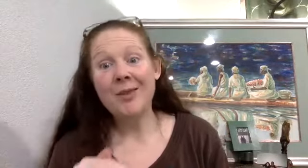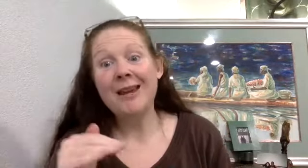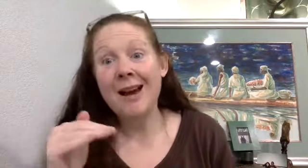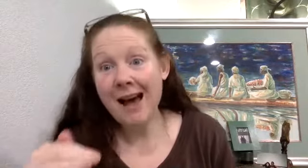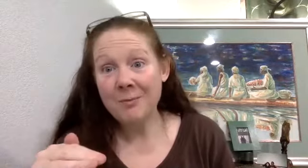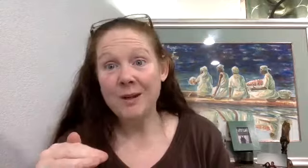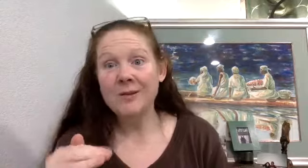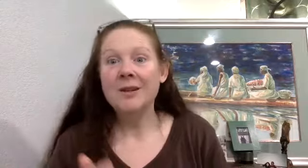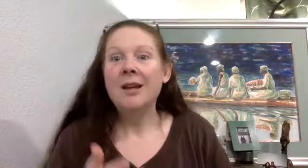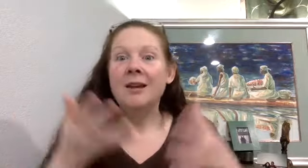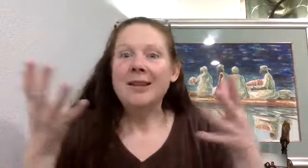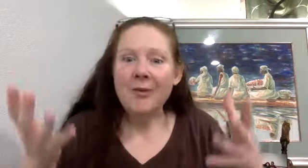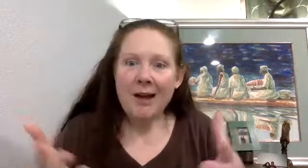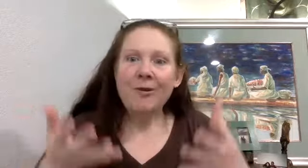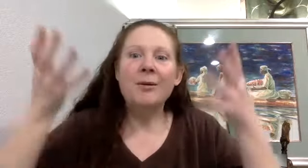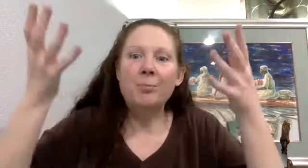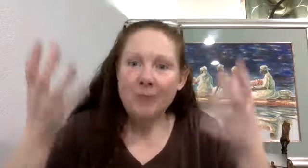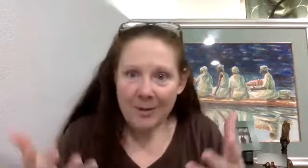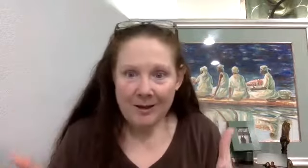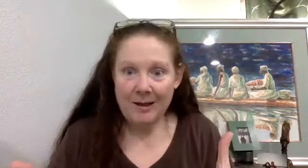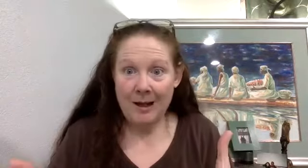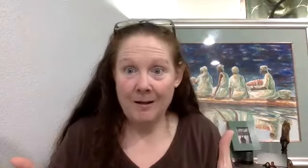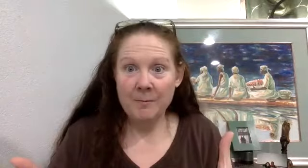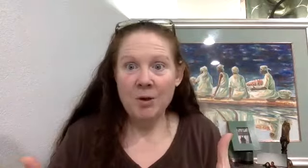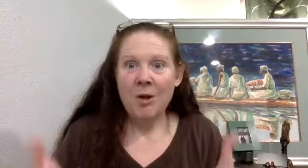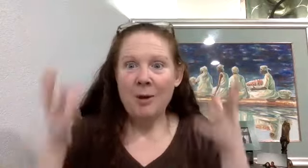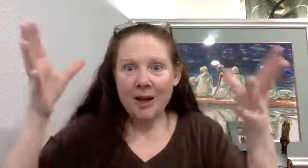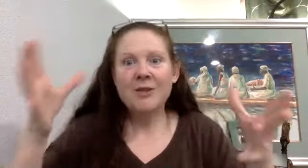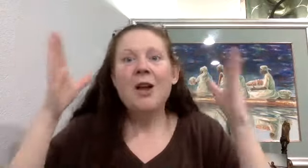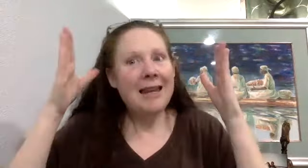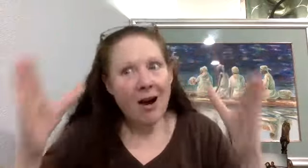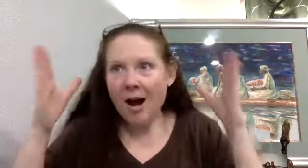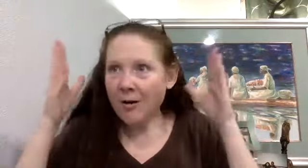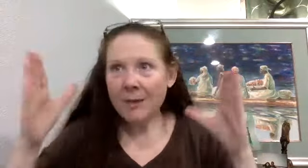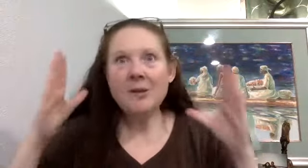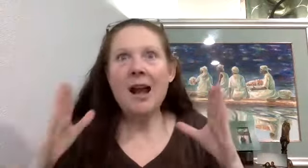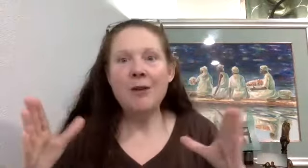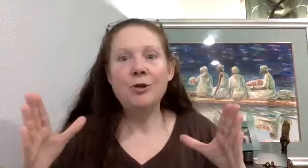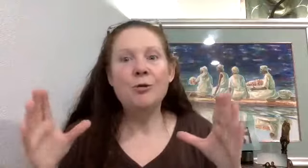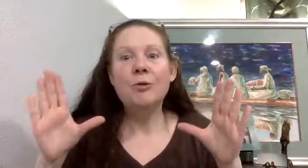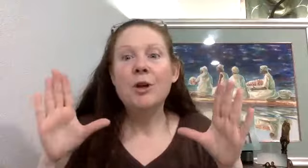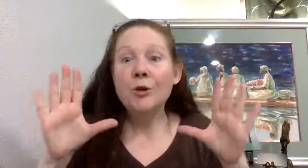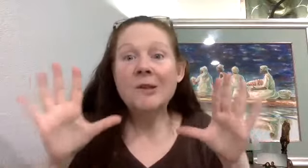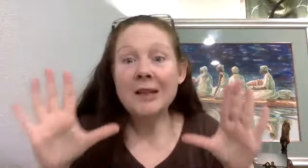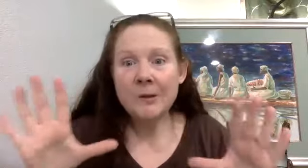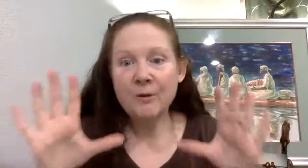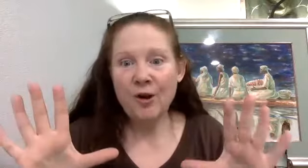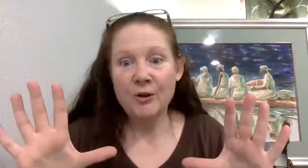by the economies, South Africa plummeted again, because it all comes down to your citizens first.